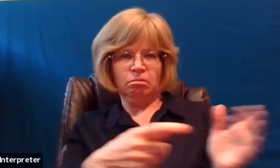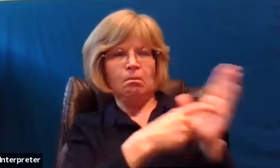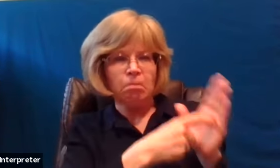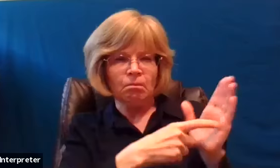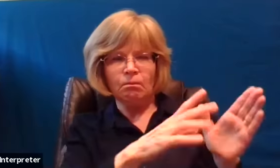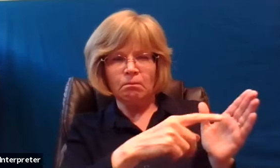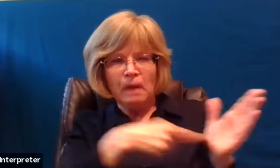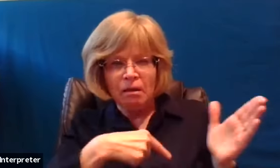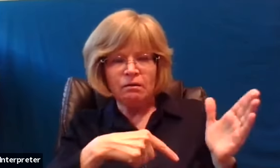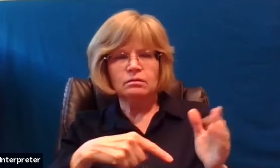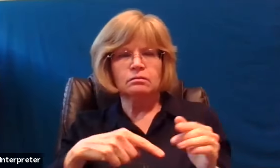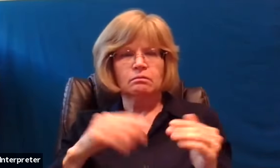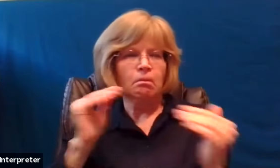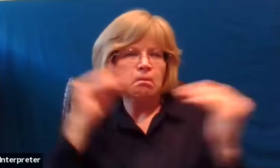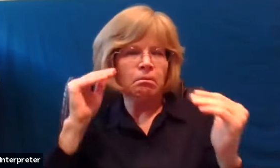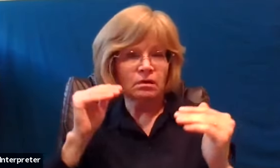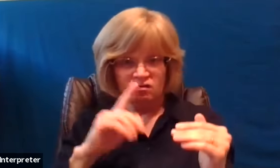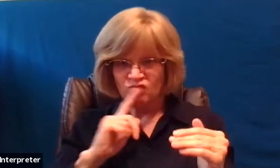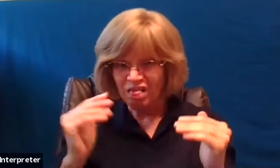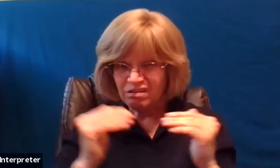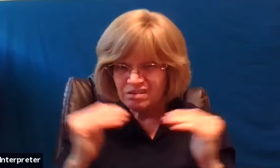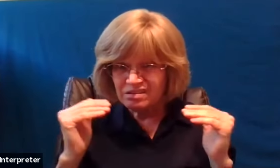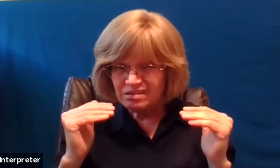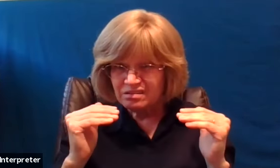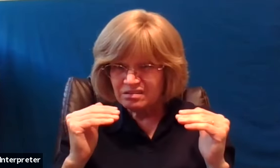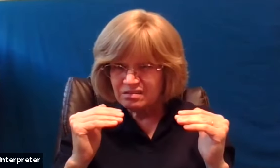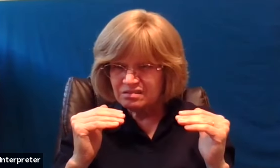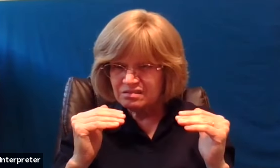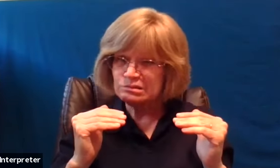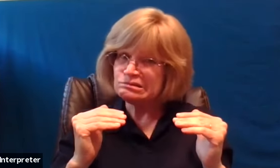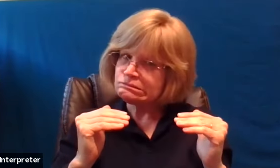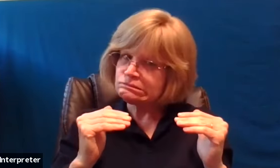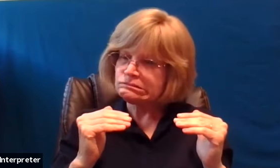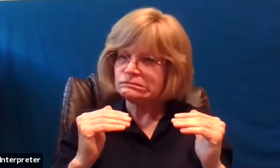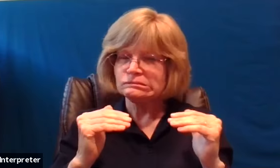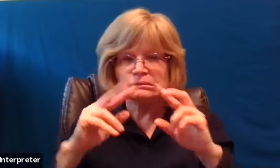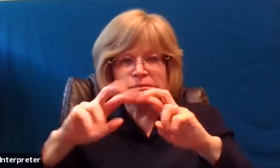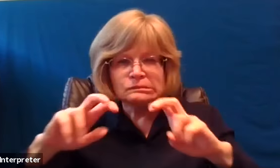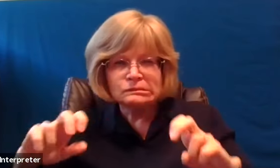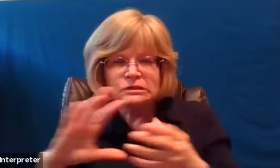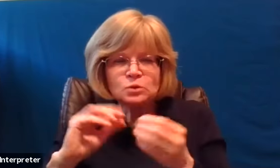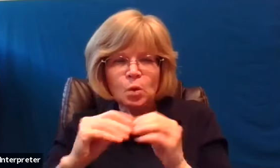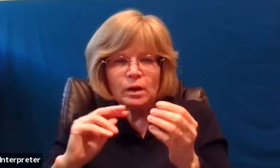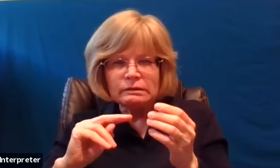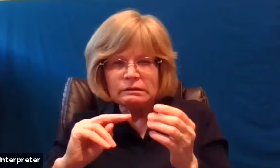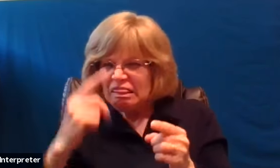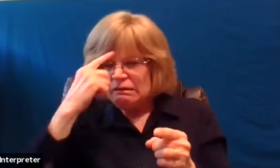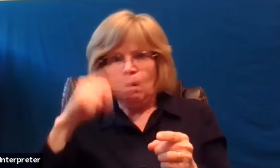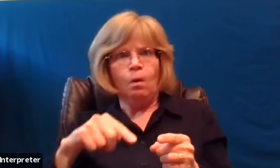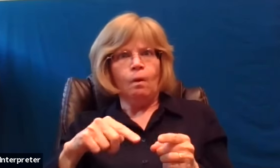we closely examine the parable it's terrible if